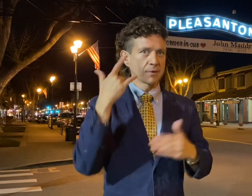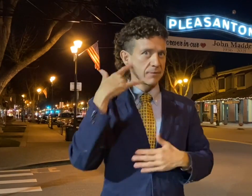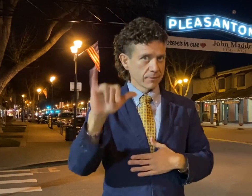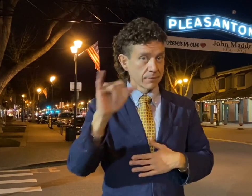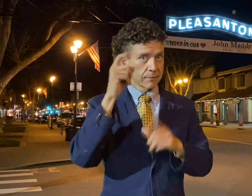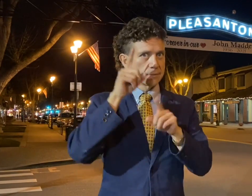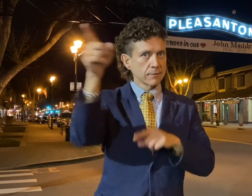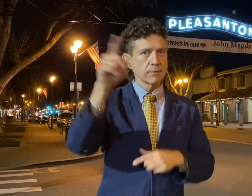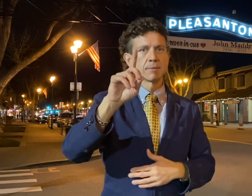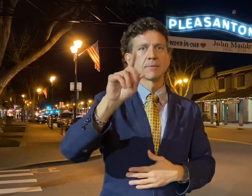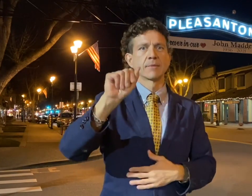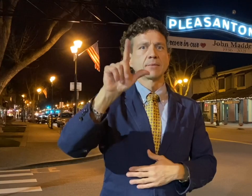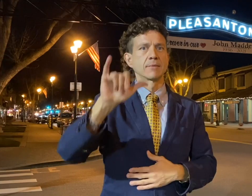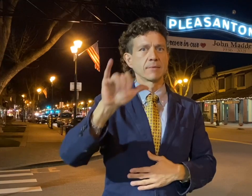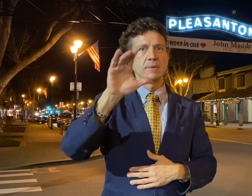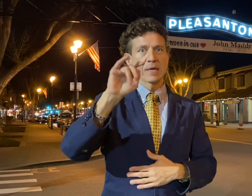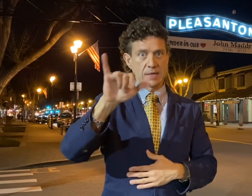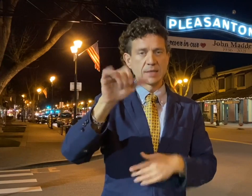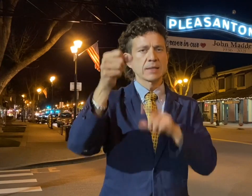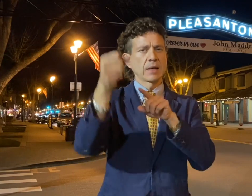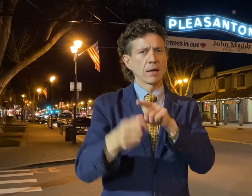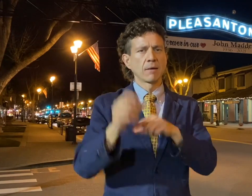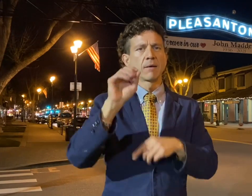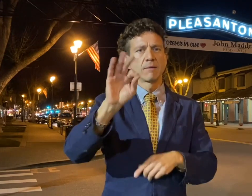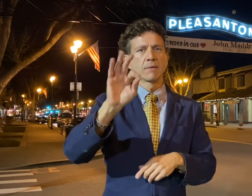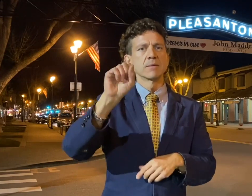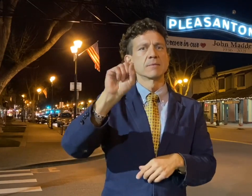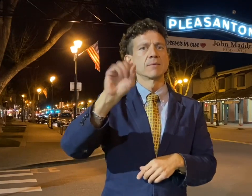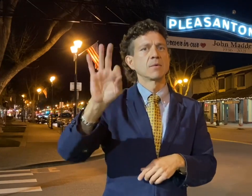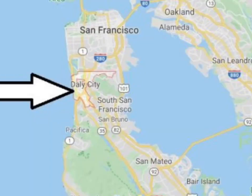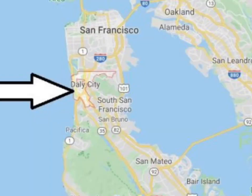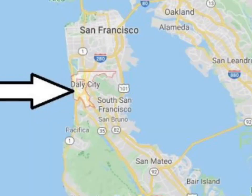to California in Daly City, which is located south of San Francisco.